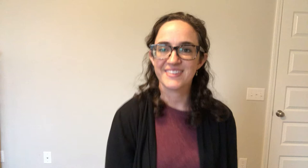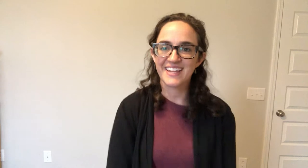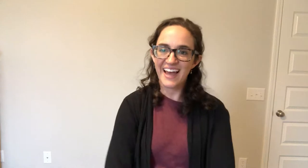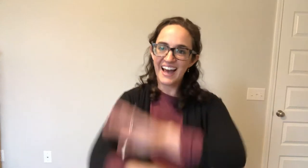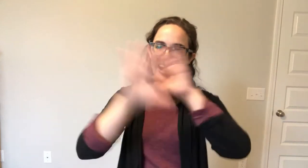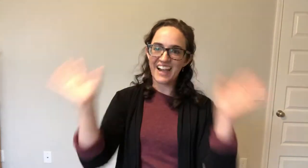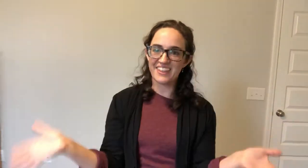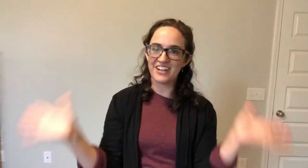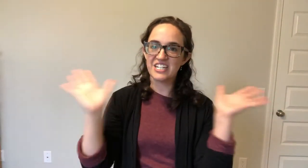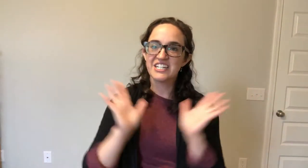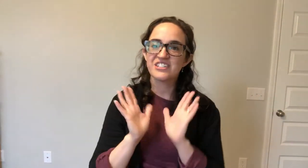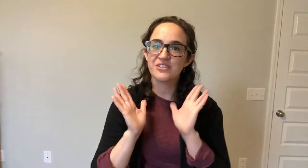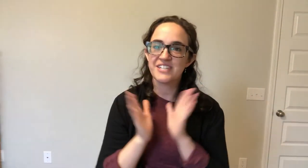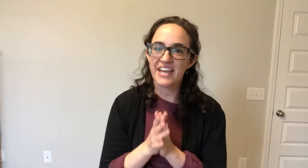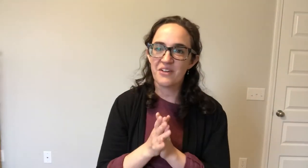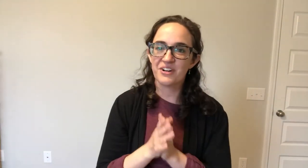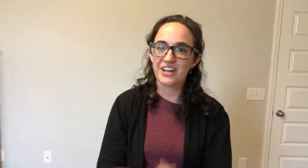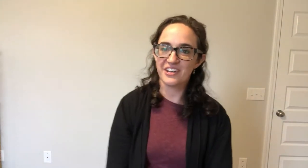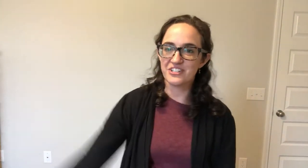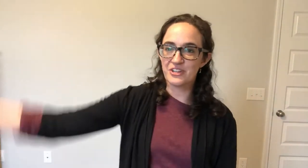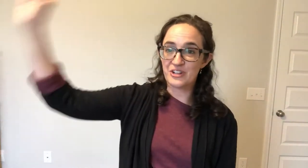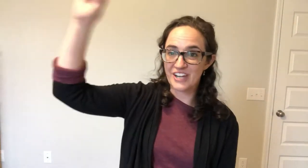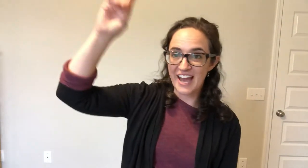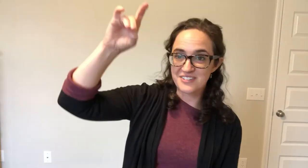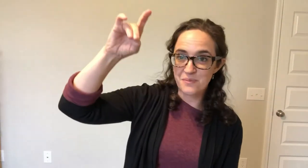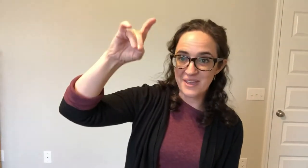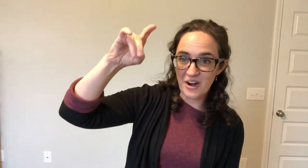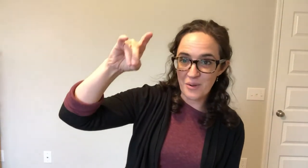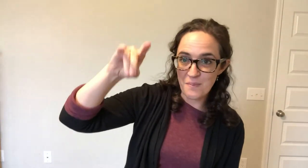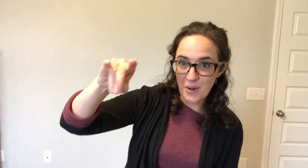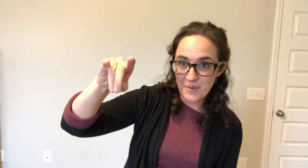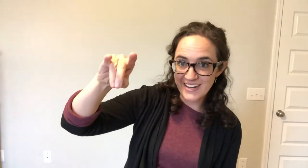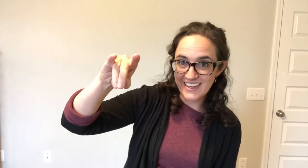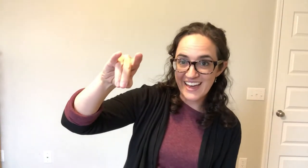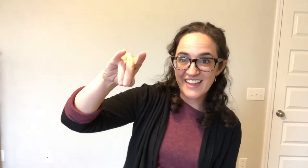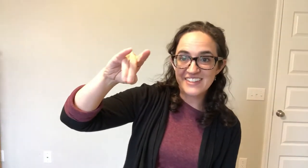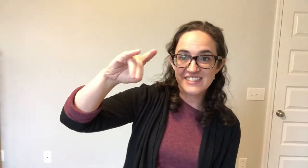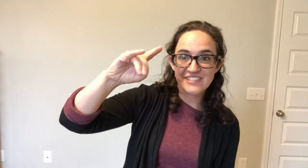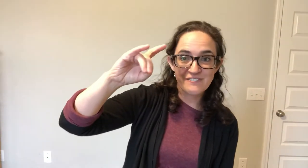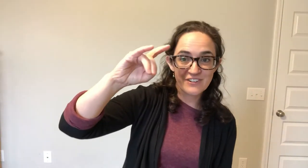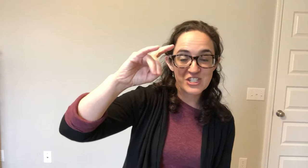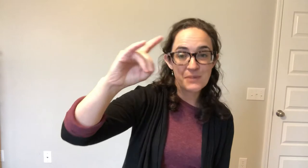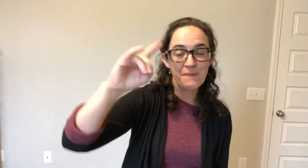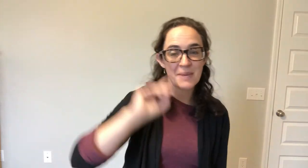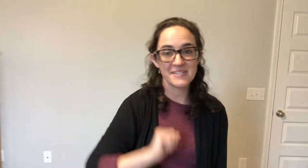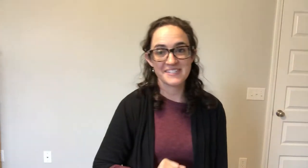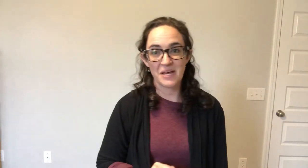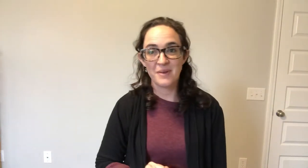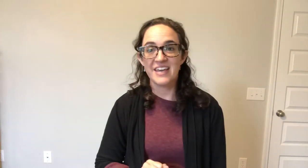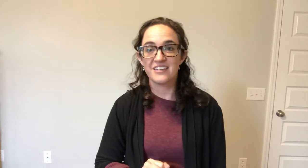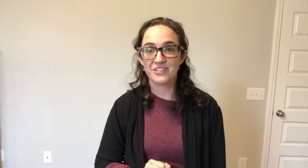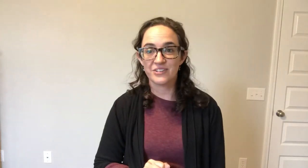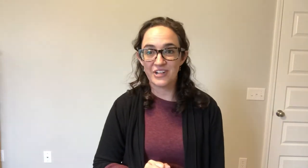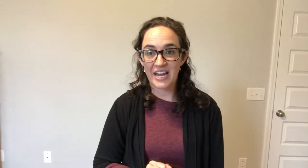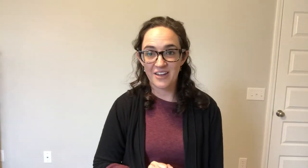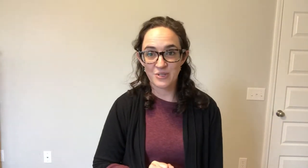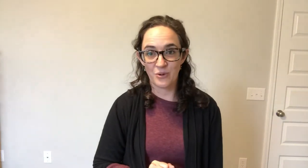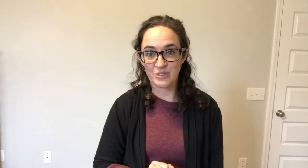Hi there! So today we're going to learn how to make our bow bunny. This is the first baby step into learning how to hold your